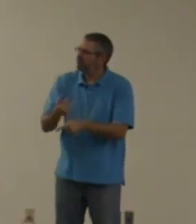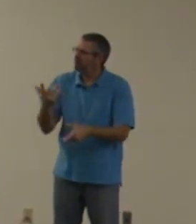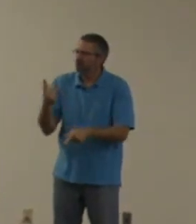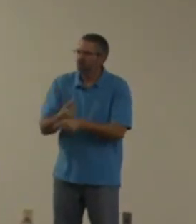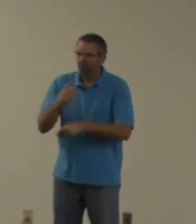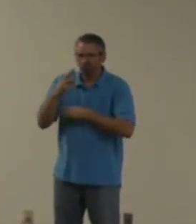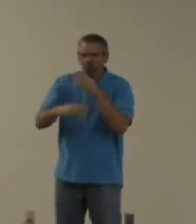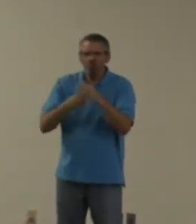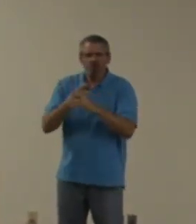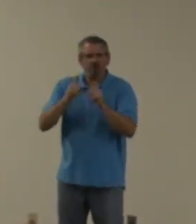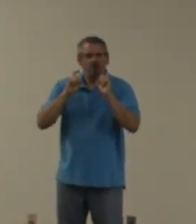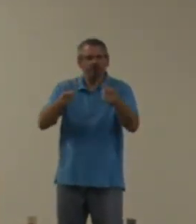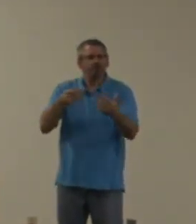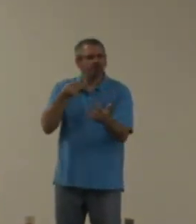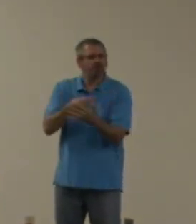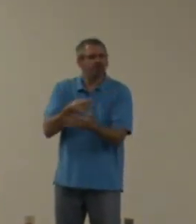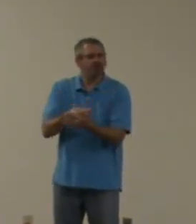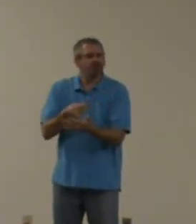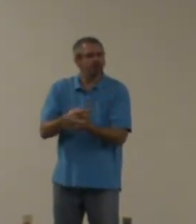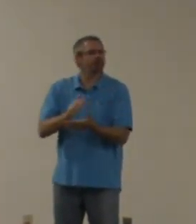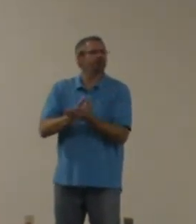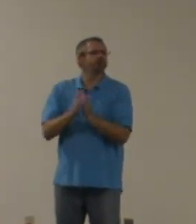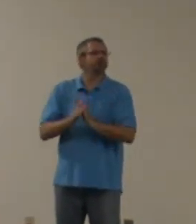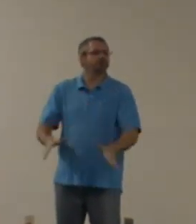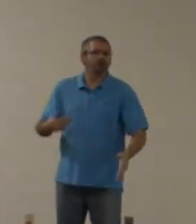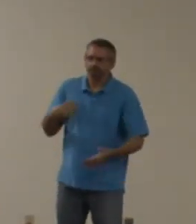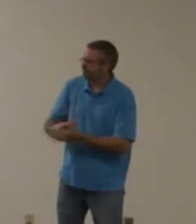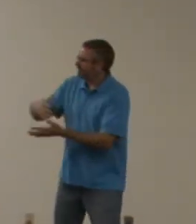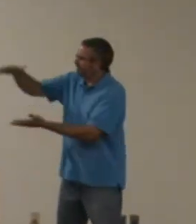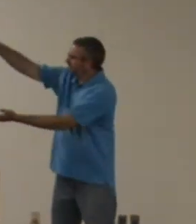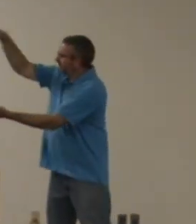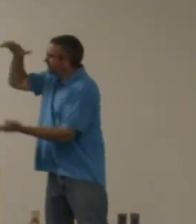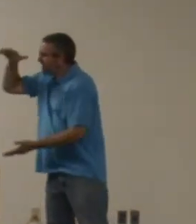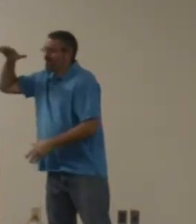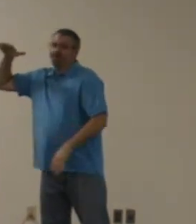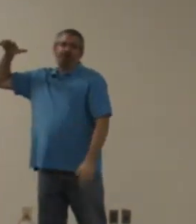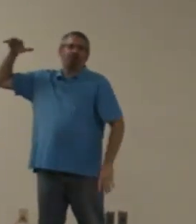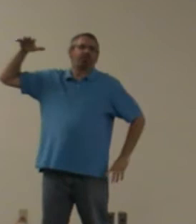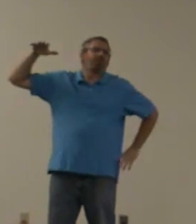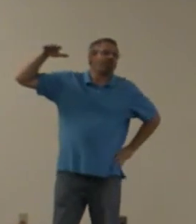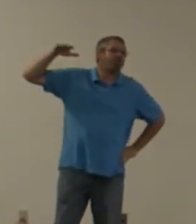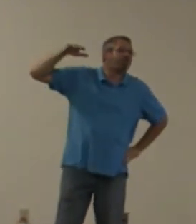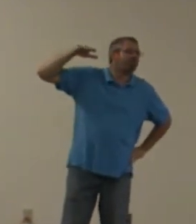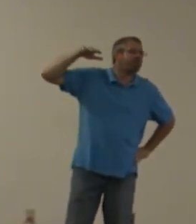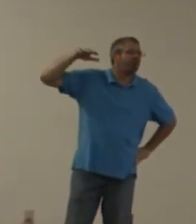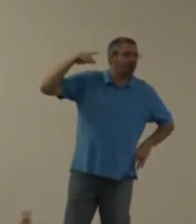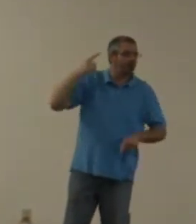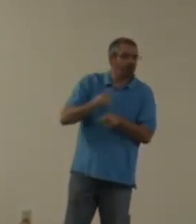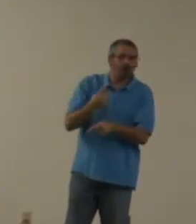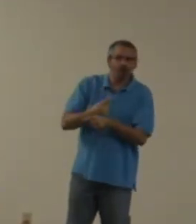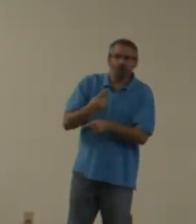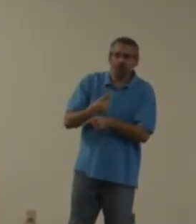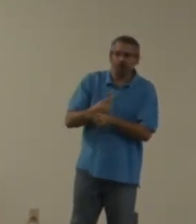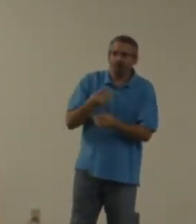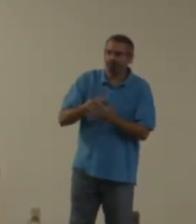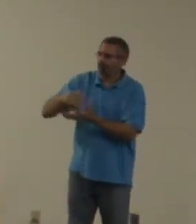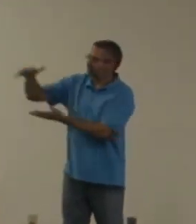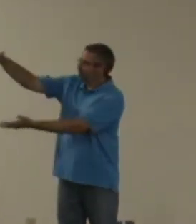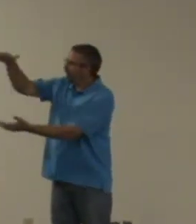Yeah, right? Right? Money. They give you money. They say, money. You get a lot of money. You'll have peace, right? Know what the world says?